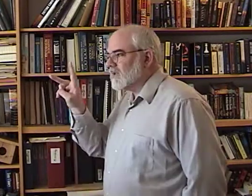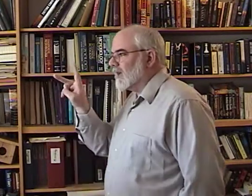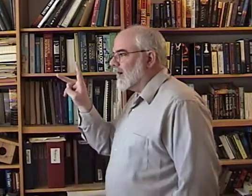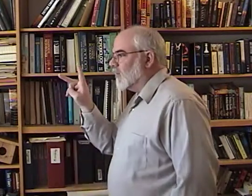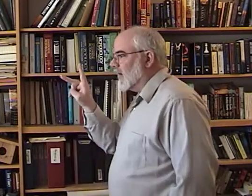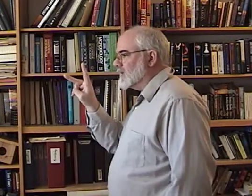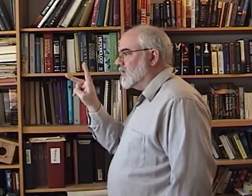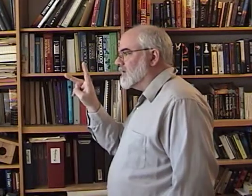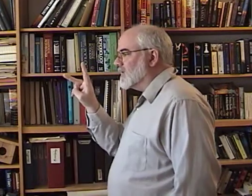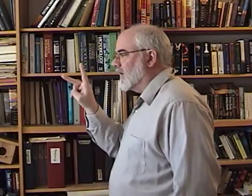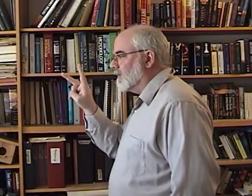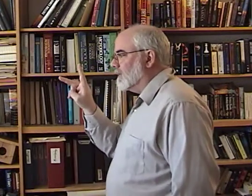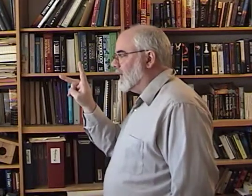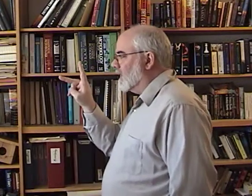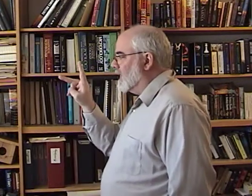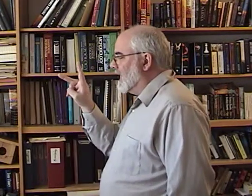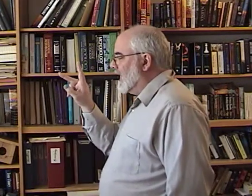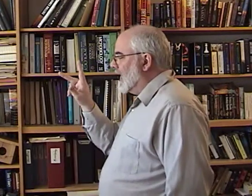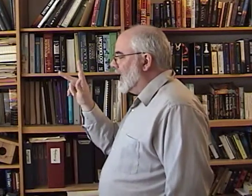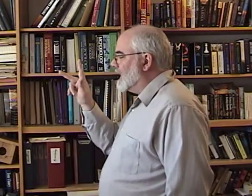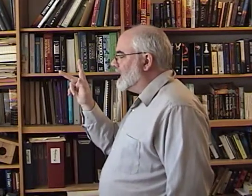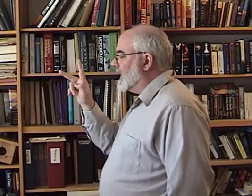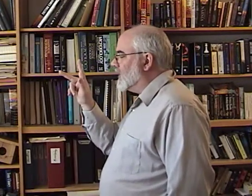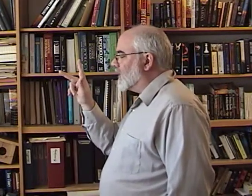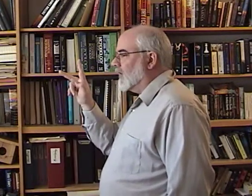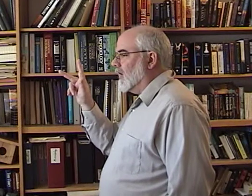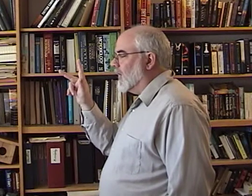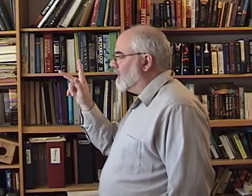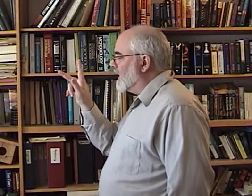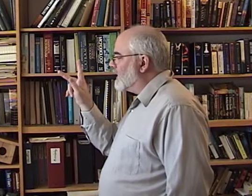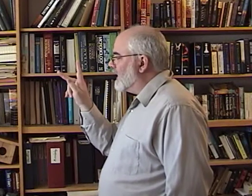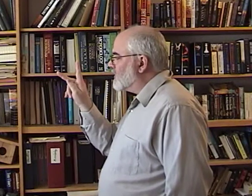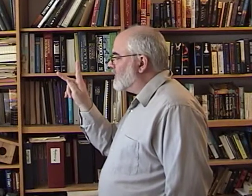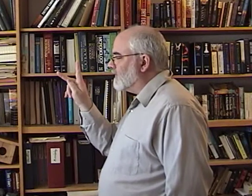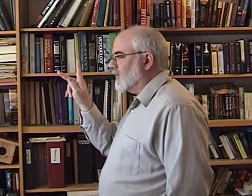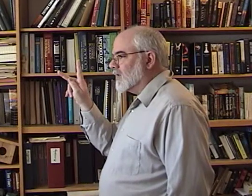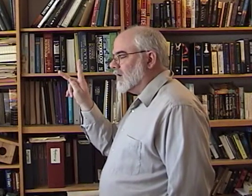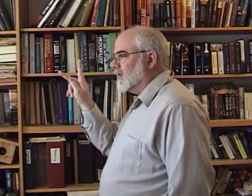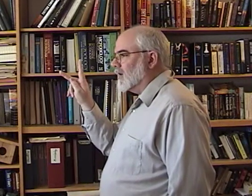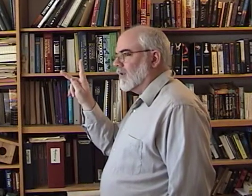sideways so you can see a little bit better. And then take your thumb and touch the first knuckle.